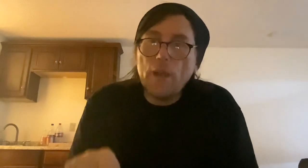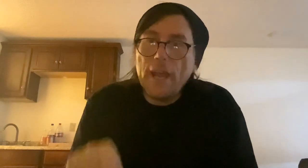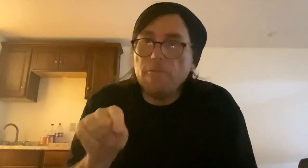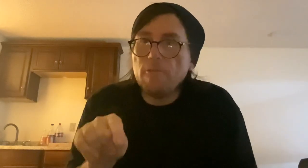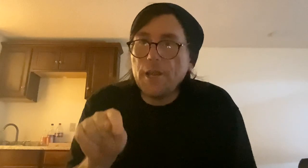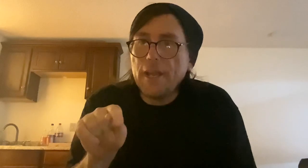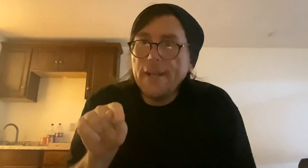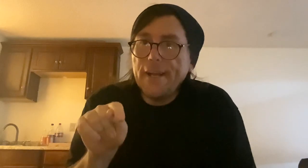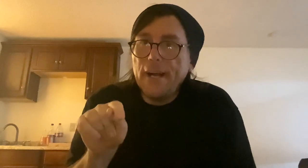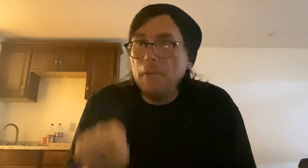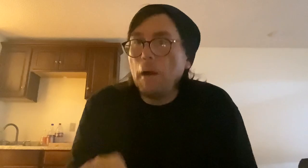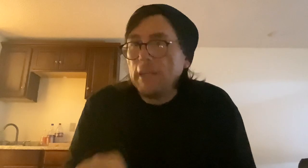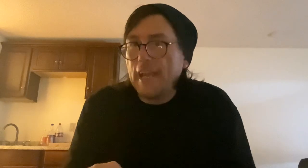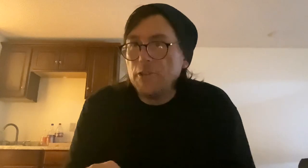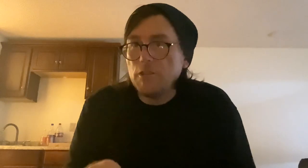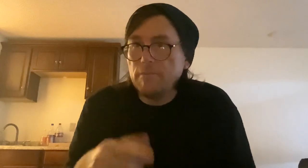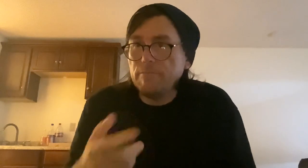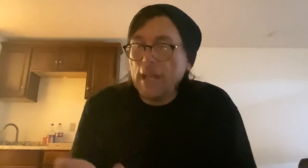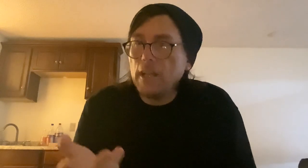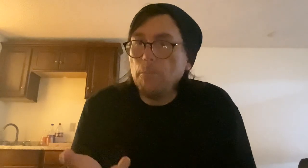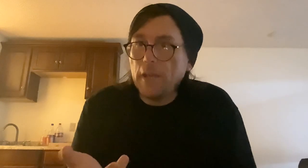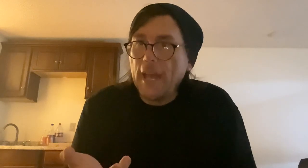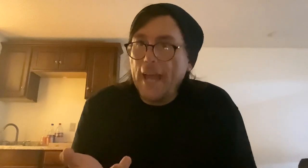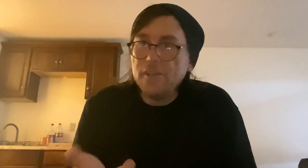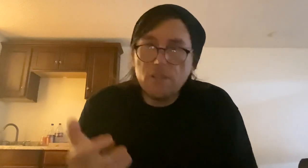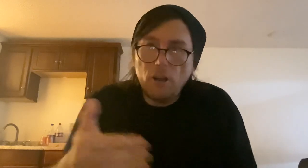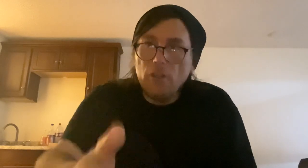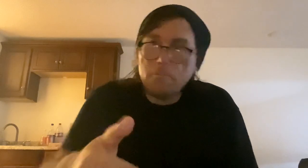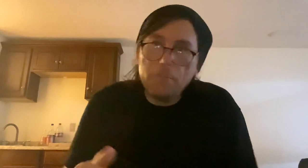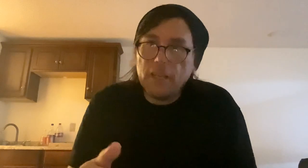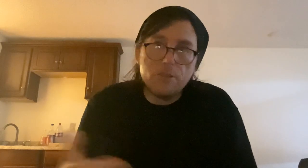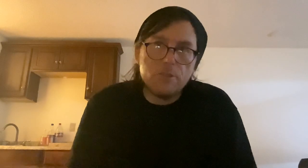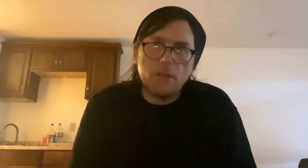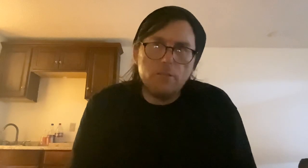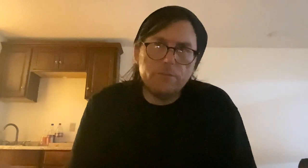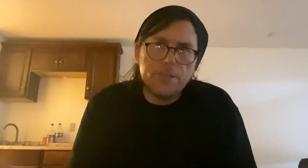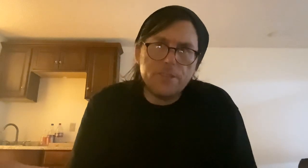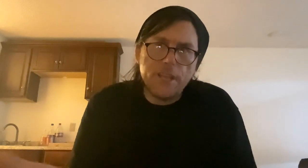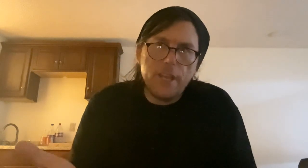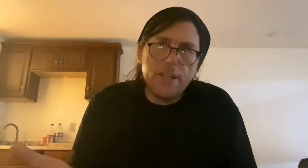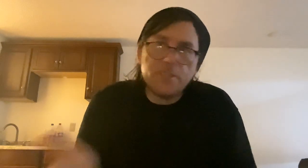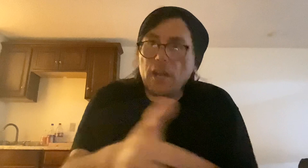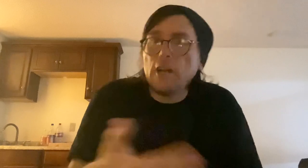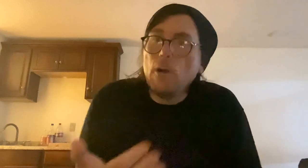every, uh, publication that company has. All their publications, you know, all let's say it's Karakawa,